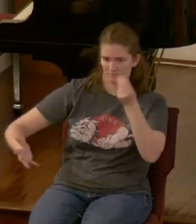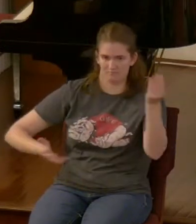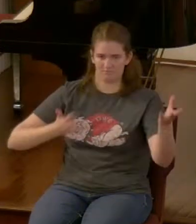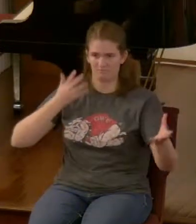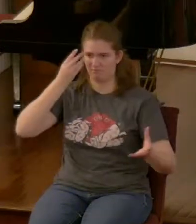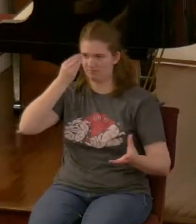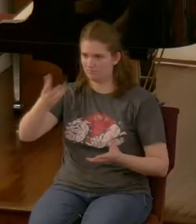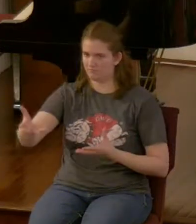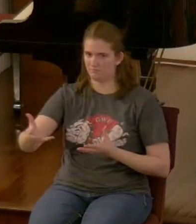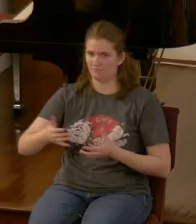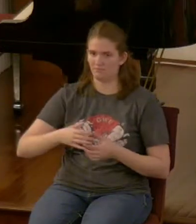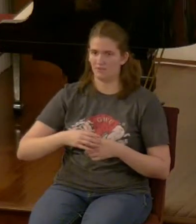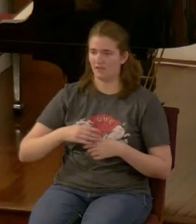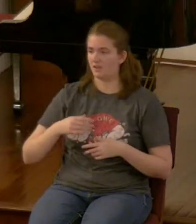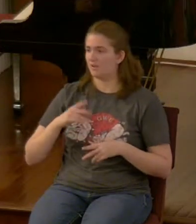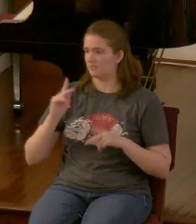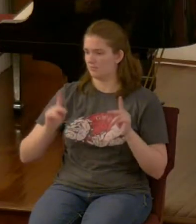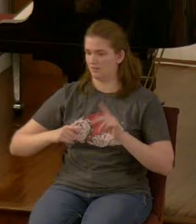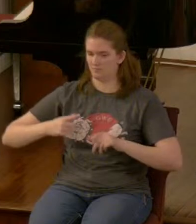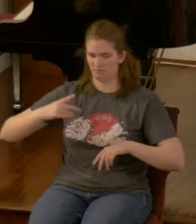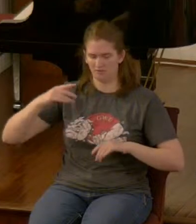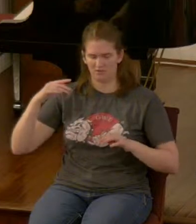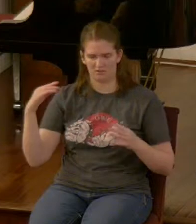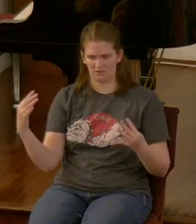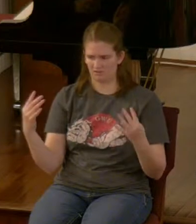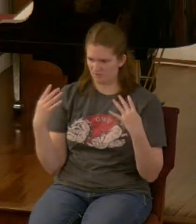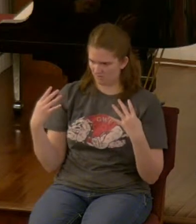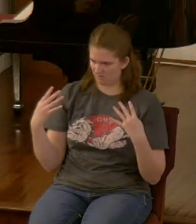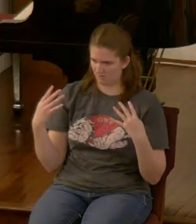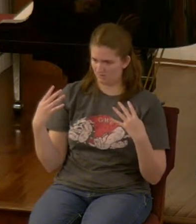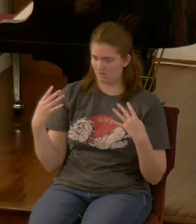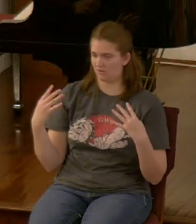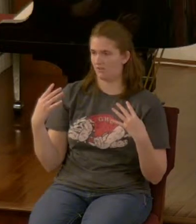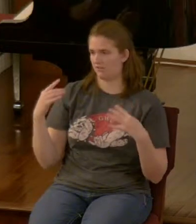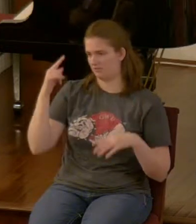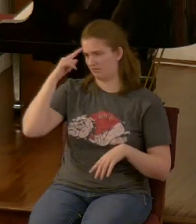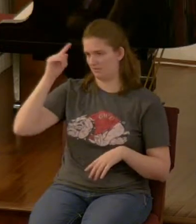exactly Donna they would have thought that he was nuts off his rocker